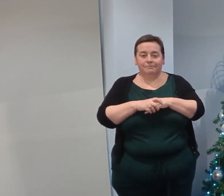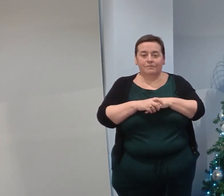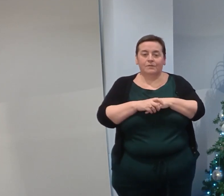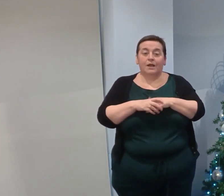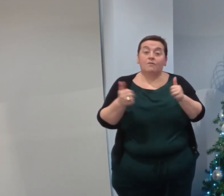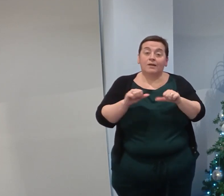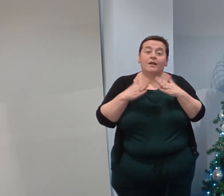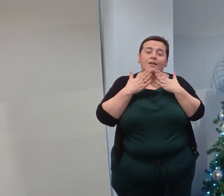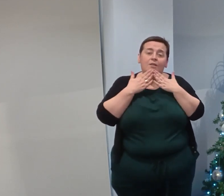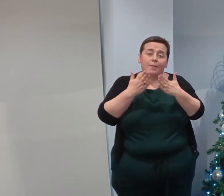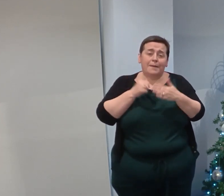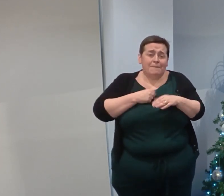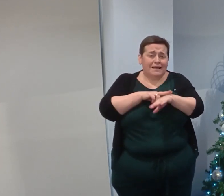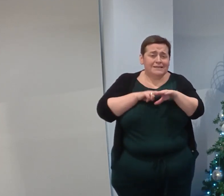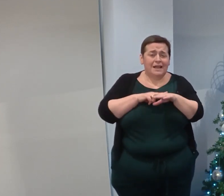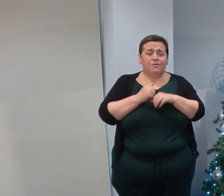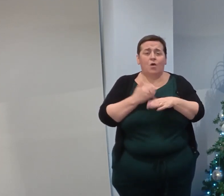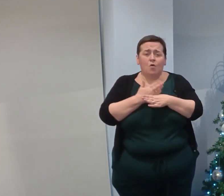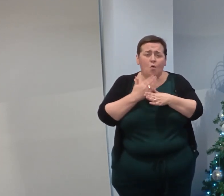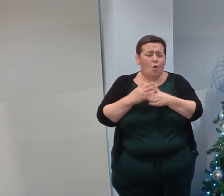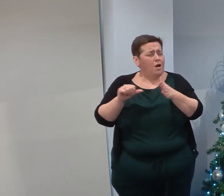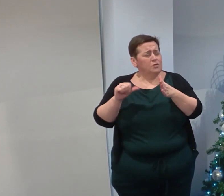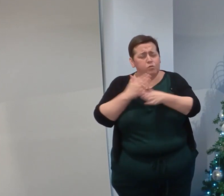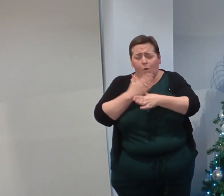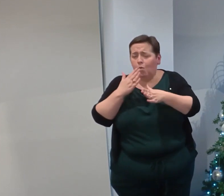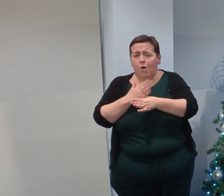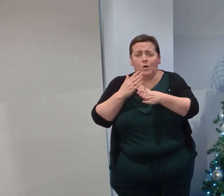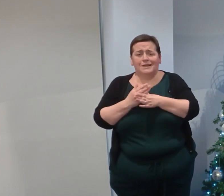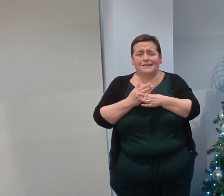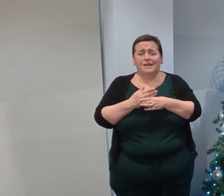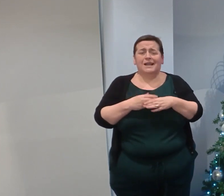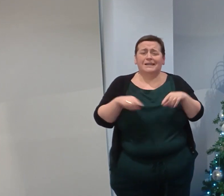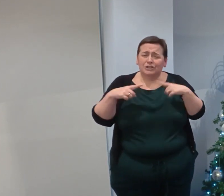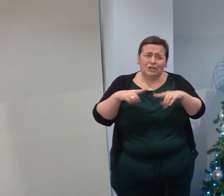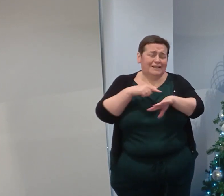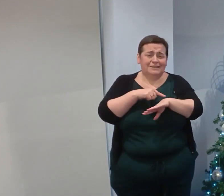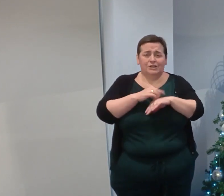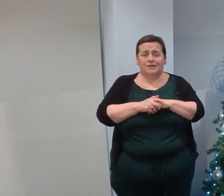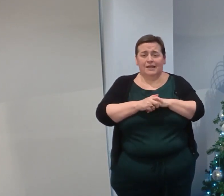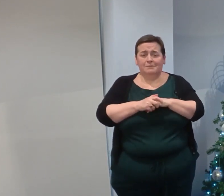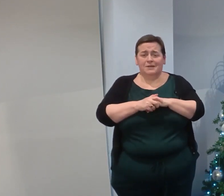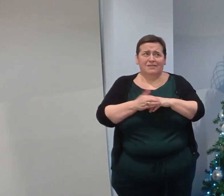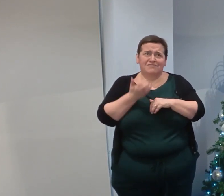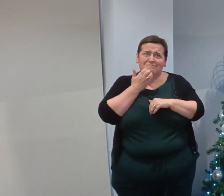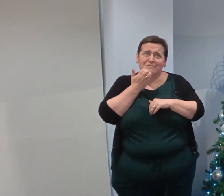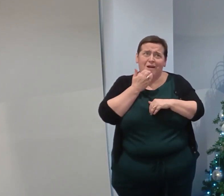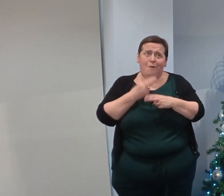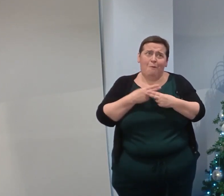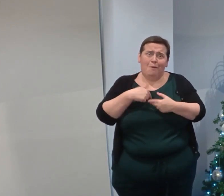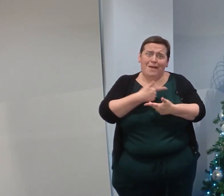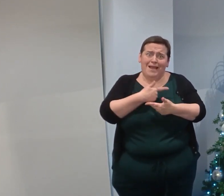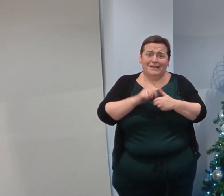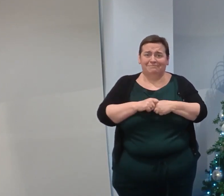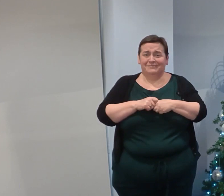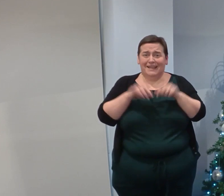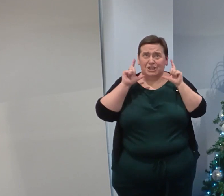Finally, I'd like to thank my own staff who've worked so hard in particularly challenging circumstances and who have to put up with my